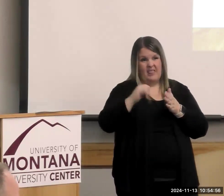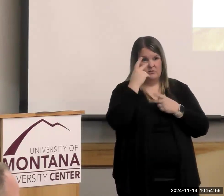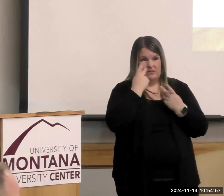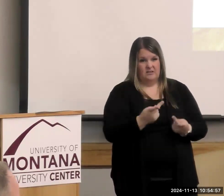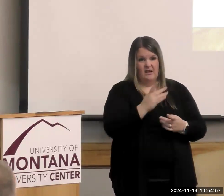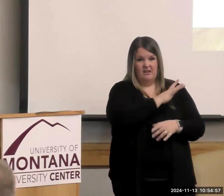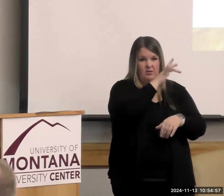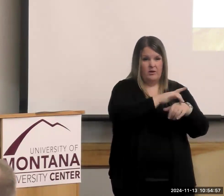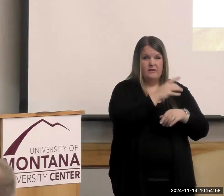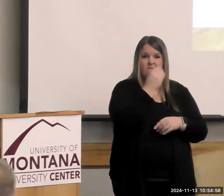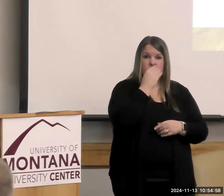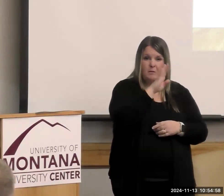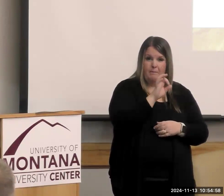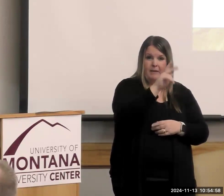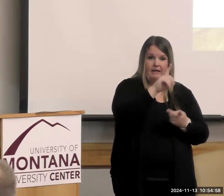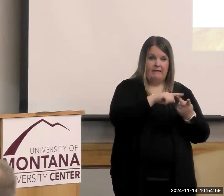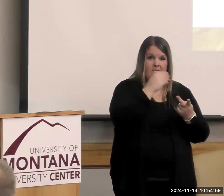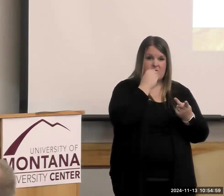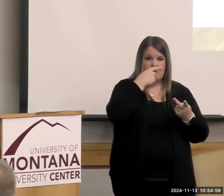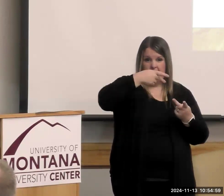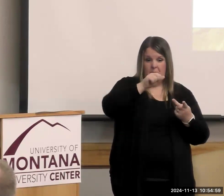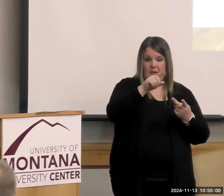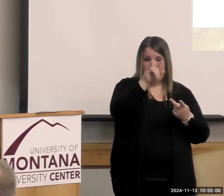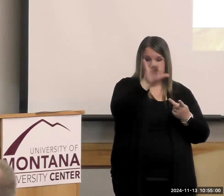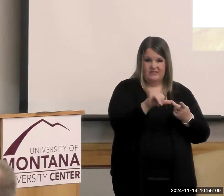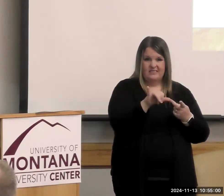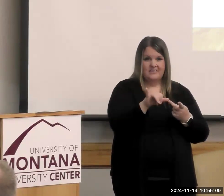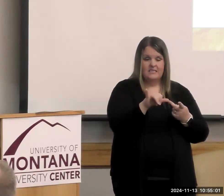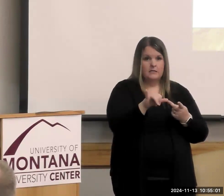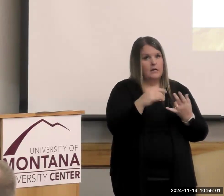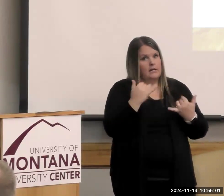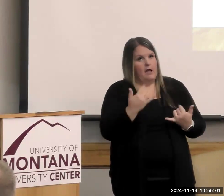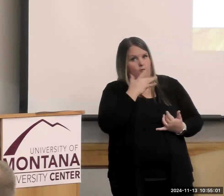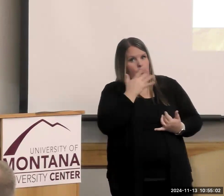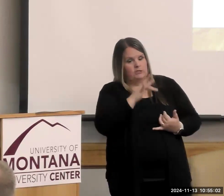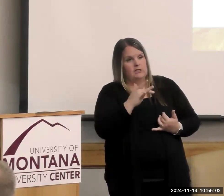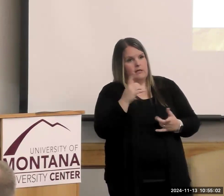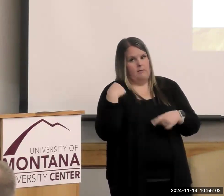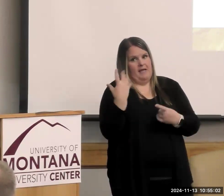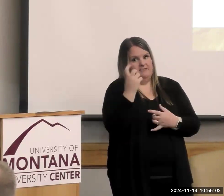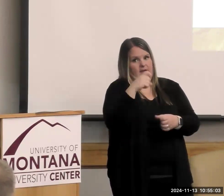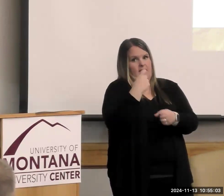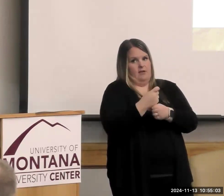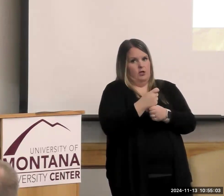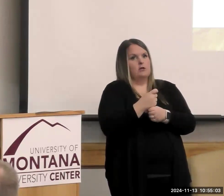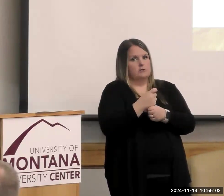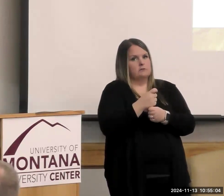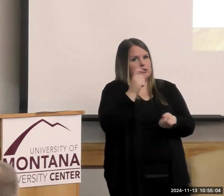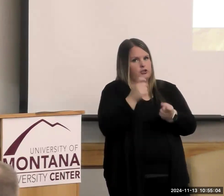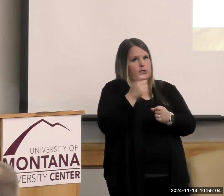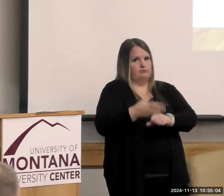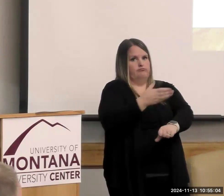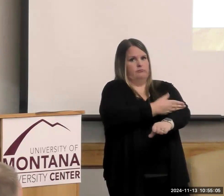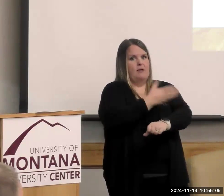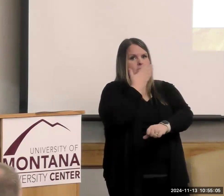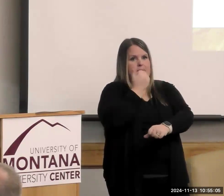you went to food banks and food pantries. That's fortunately changed a lot in the past five years, where there's standards for what kinds